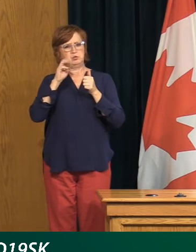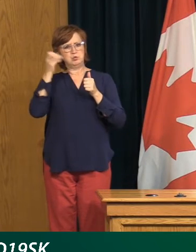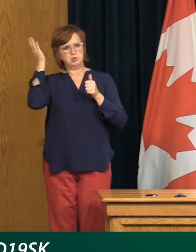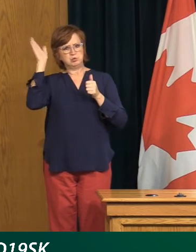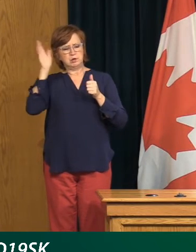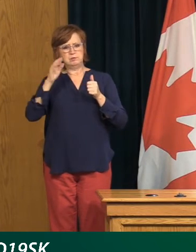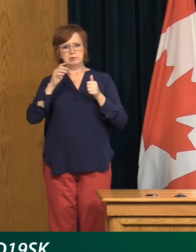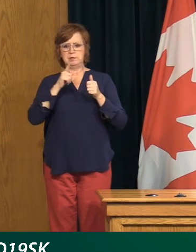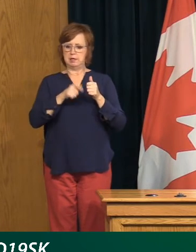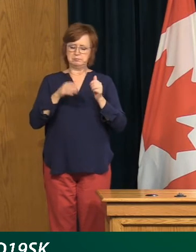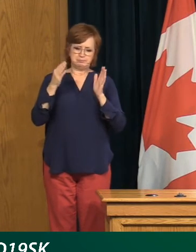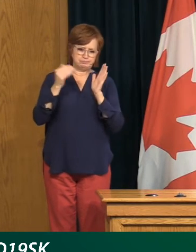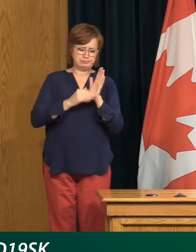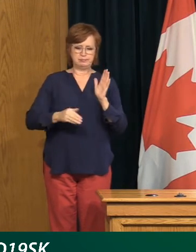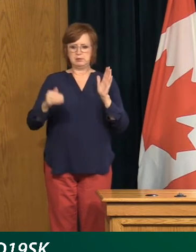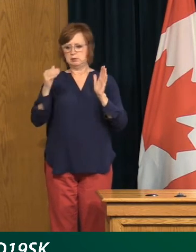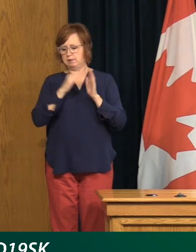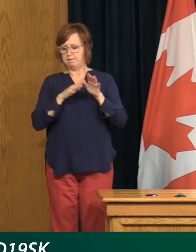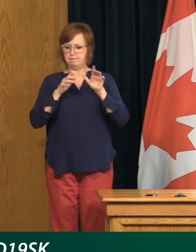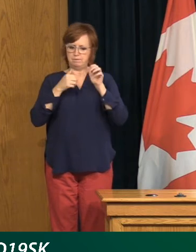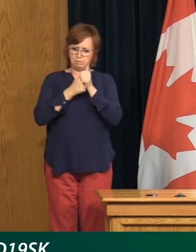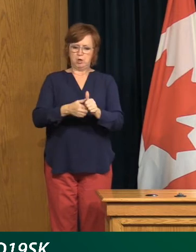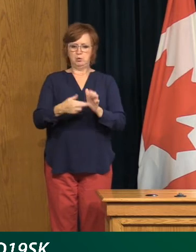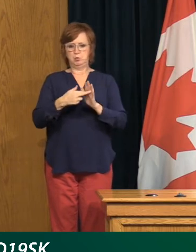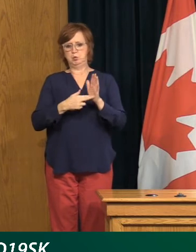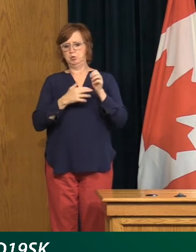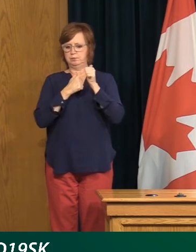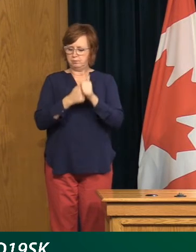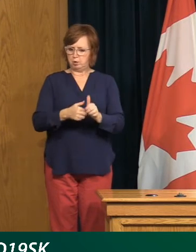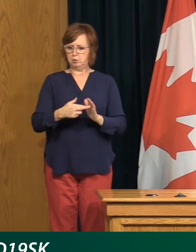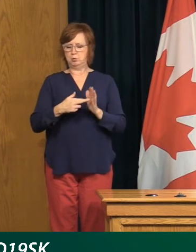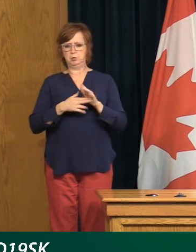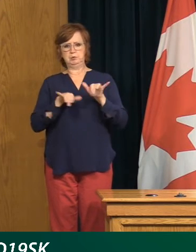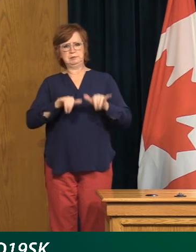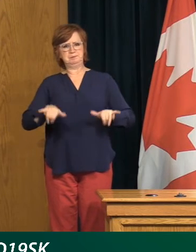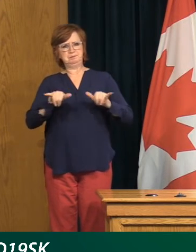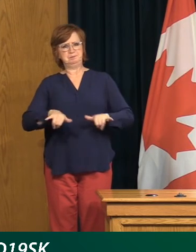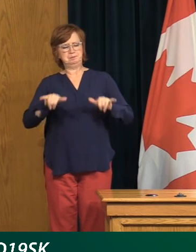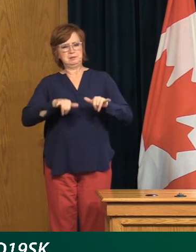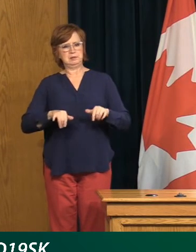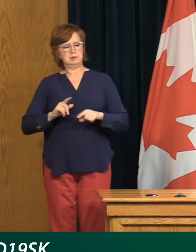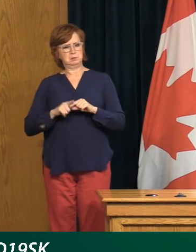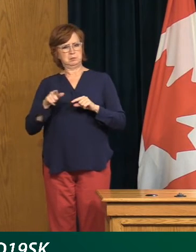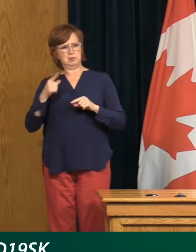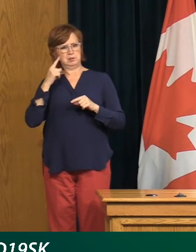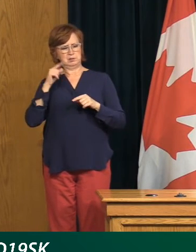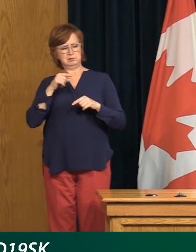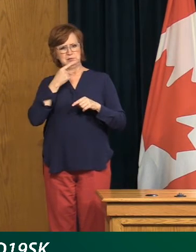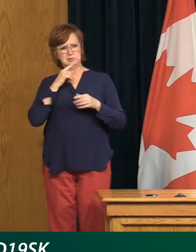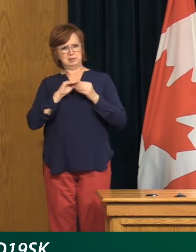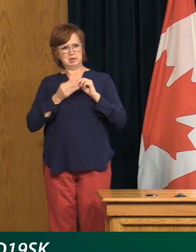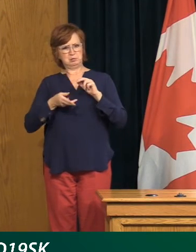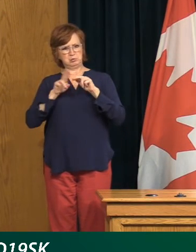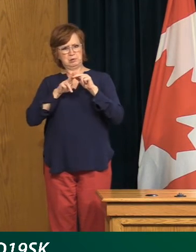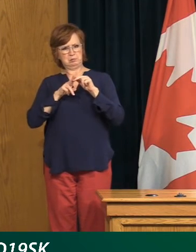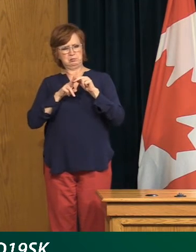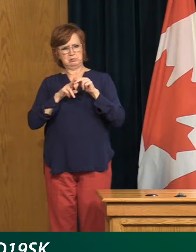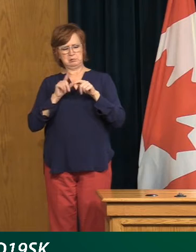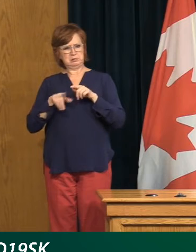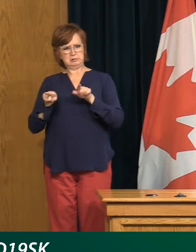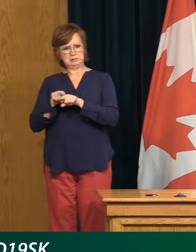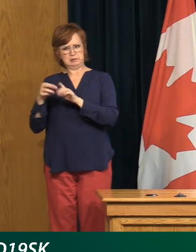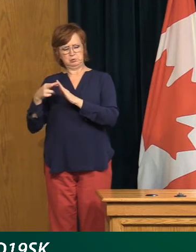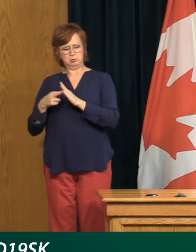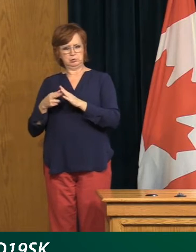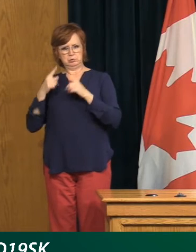have to follow the existing rules. But given the community spread that you've noted today, that doesn't seem to be working, just